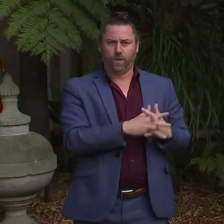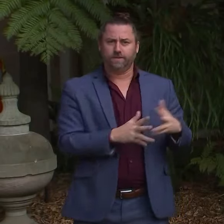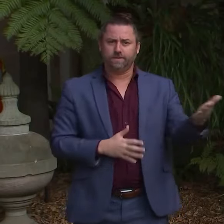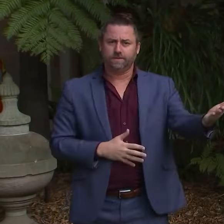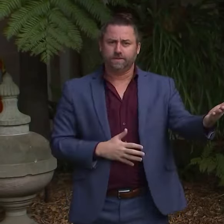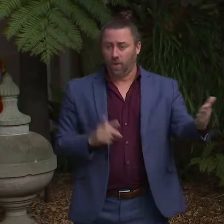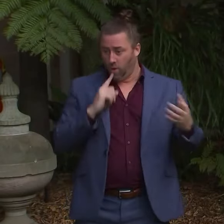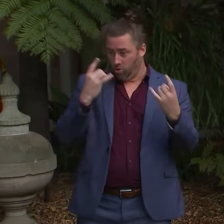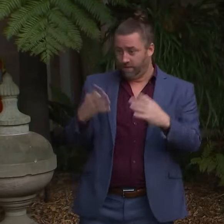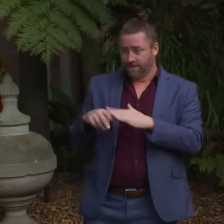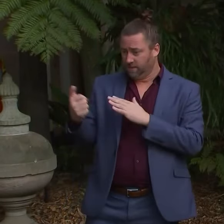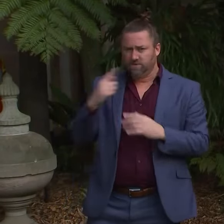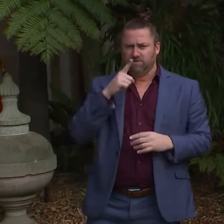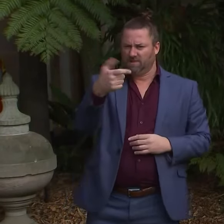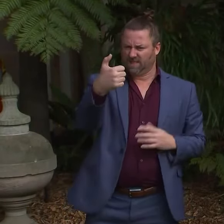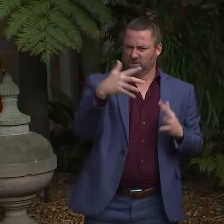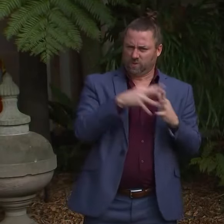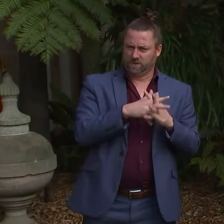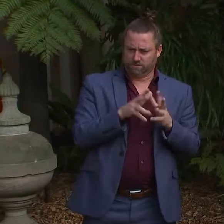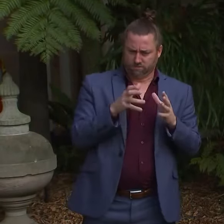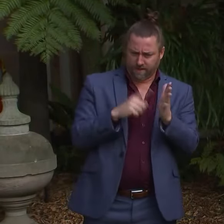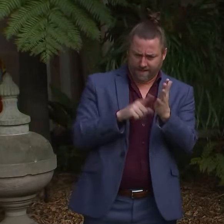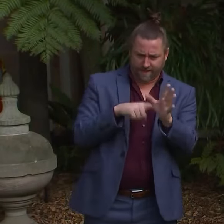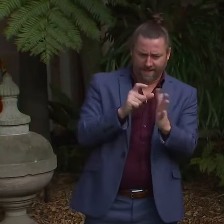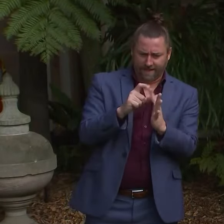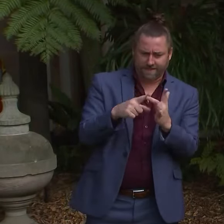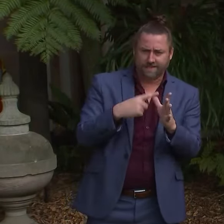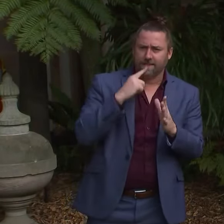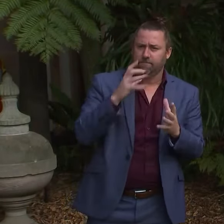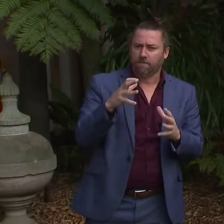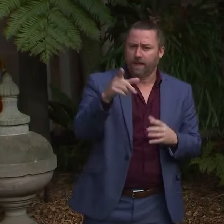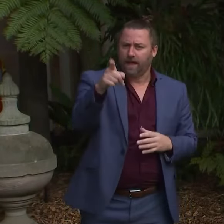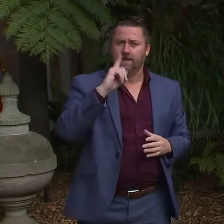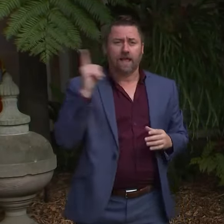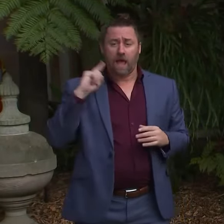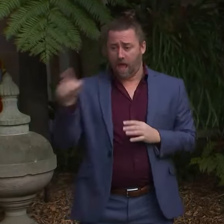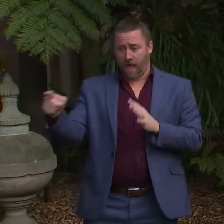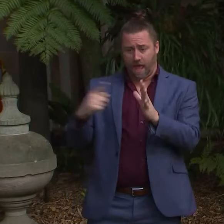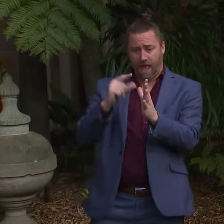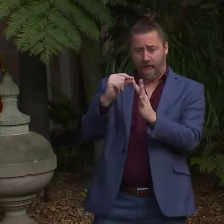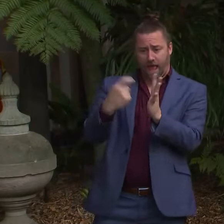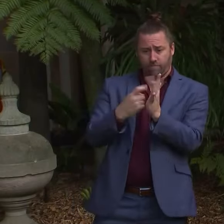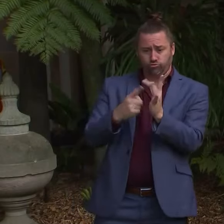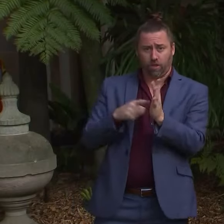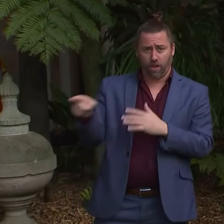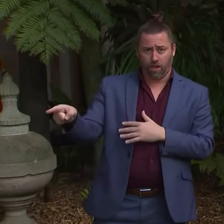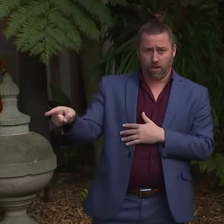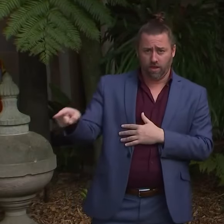Well, I don't know where you'd get the six weeks from, Lydia. Uh, you know. Sorry?